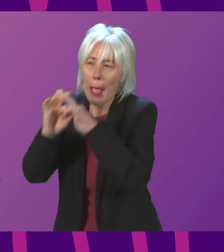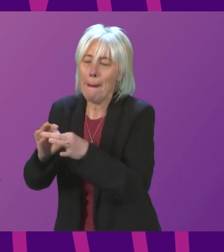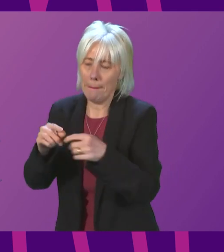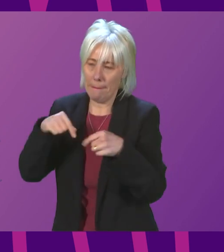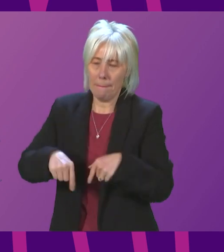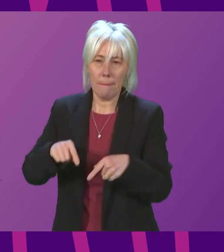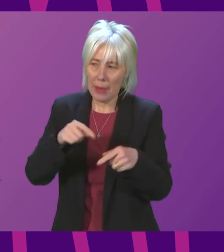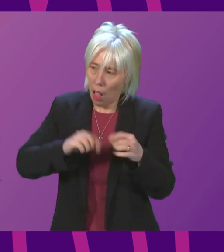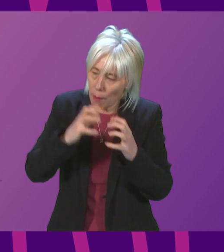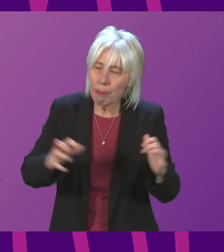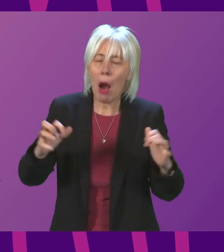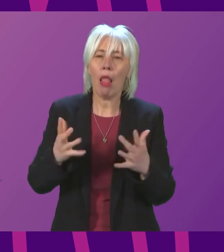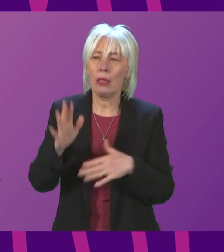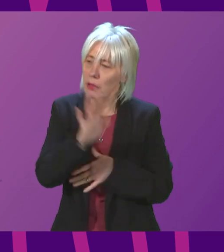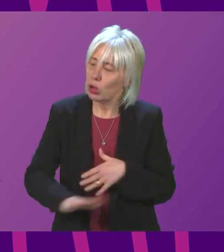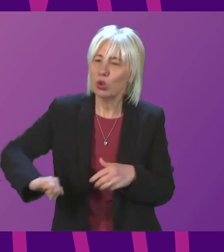the country.